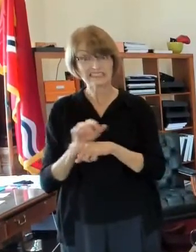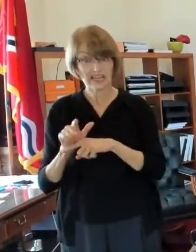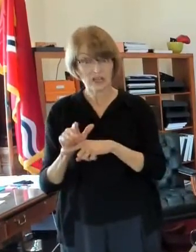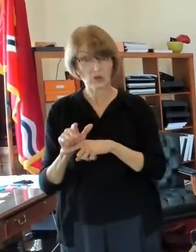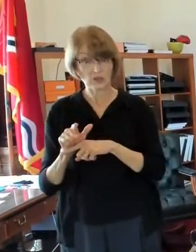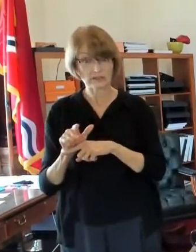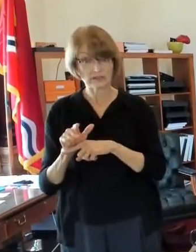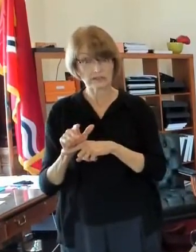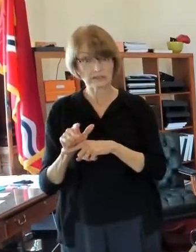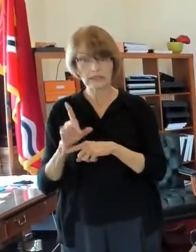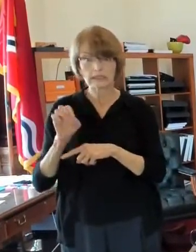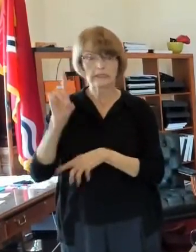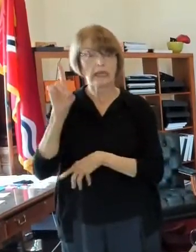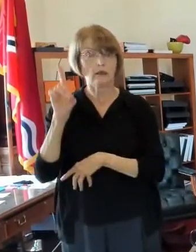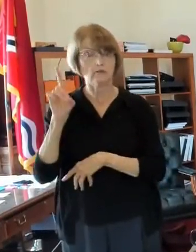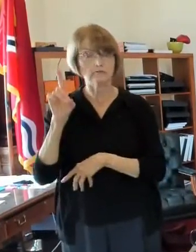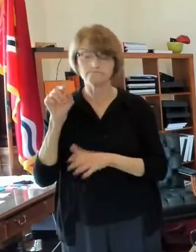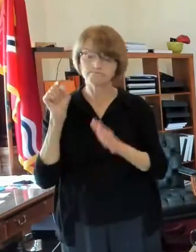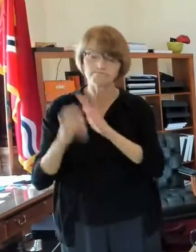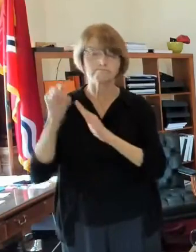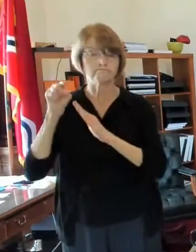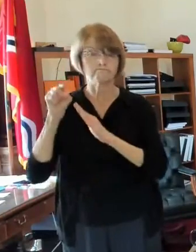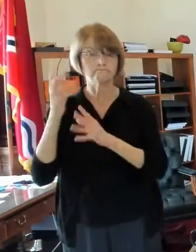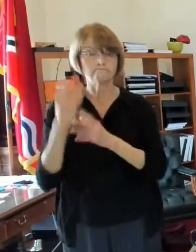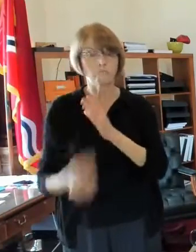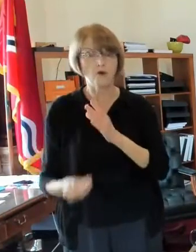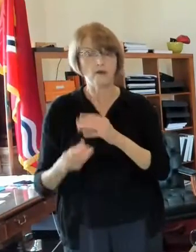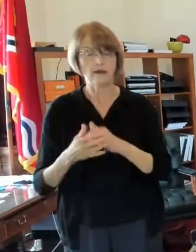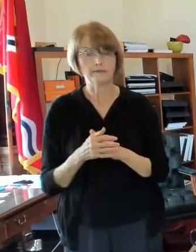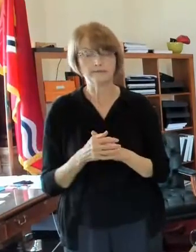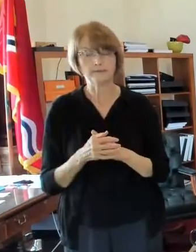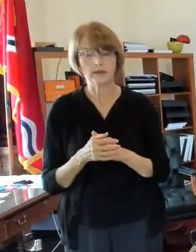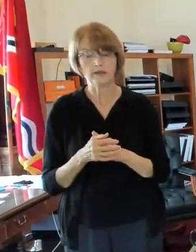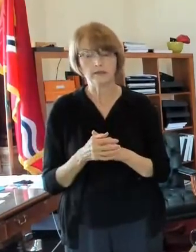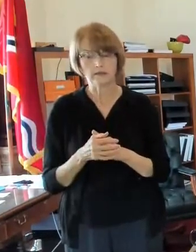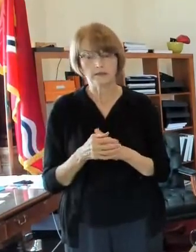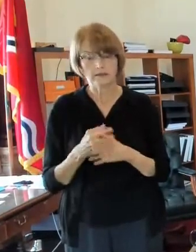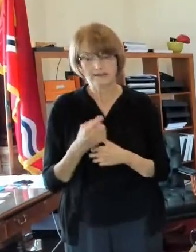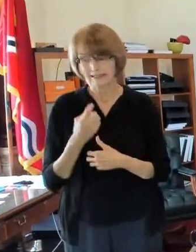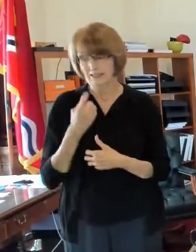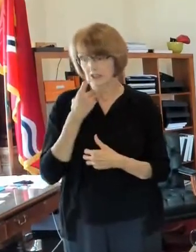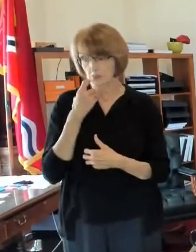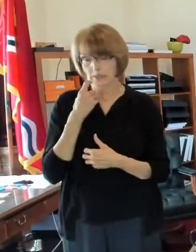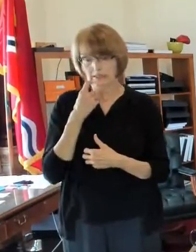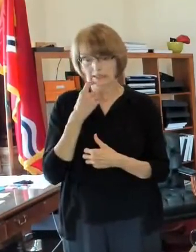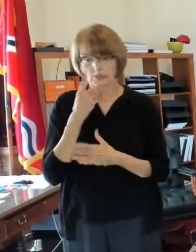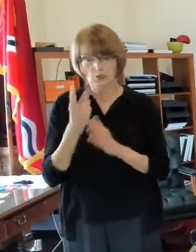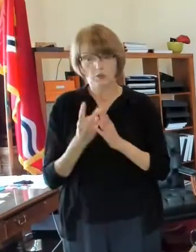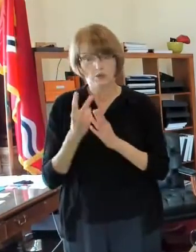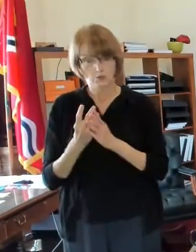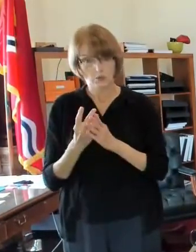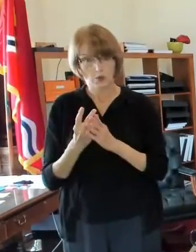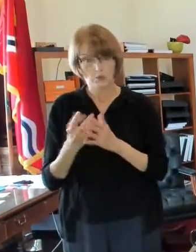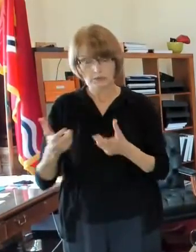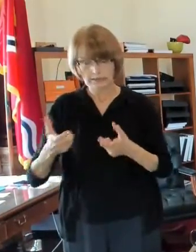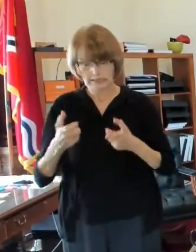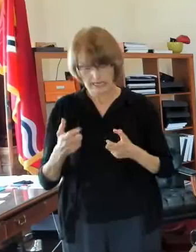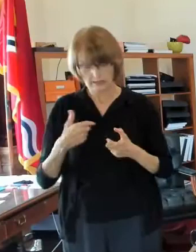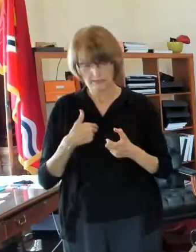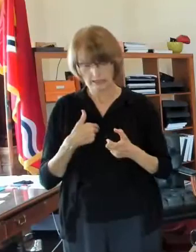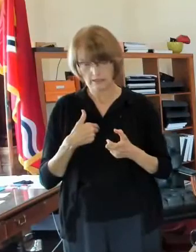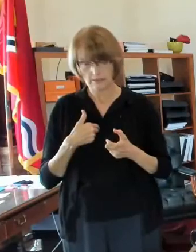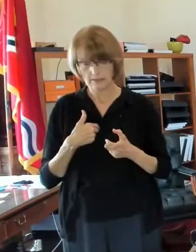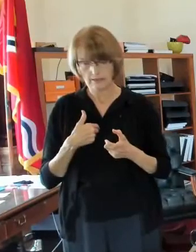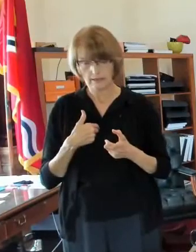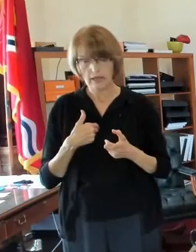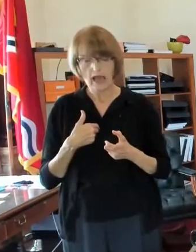so far this year uh i just got a text message on my phone a couple hours ago that there and i don't have any